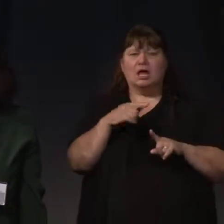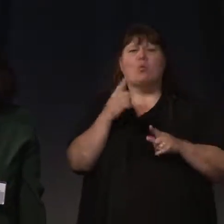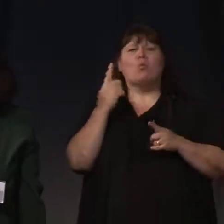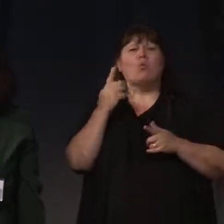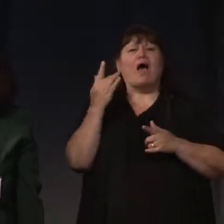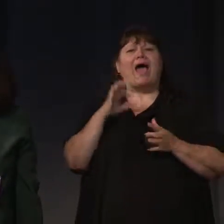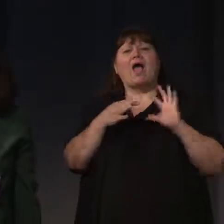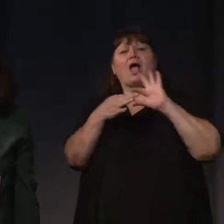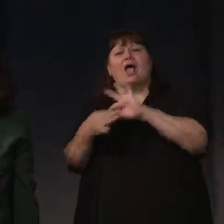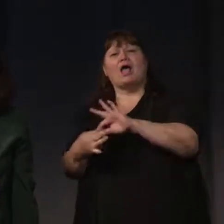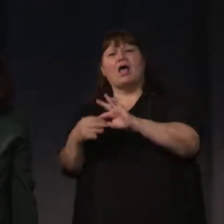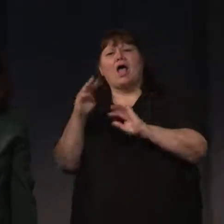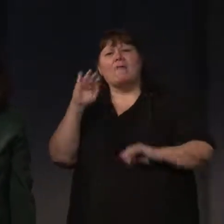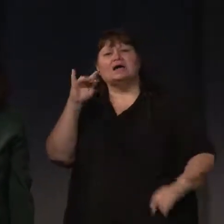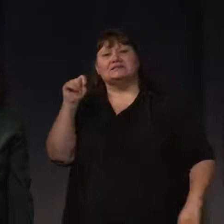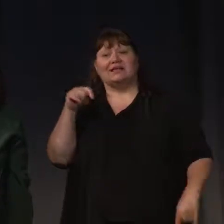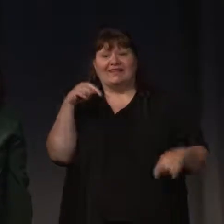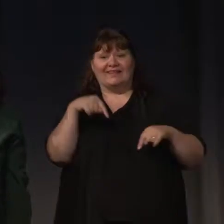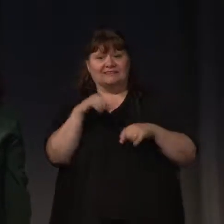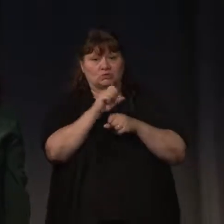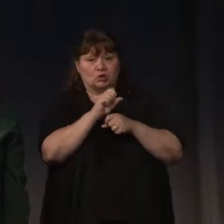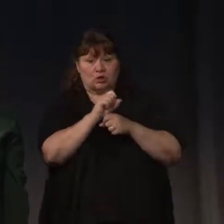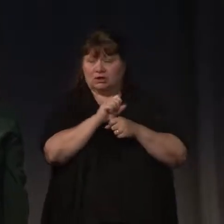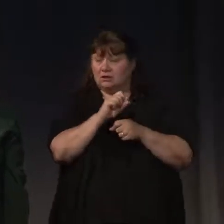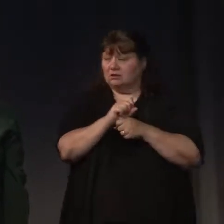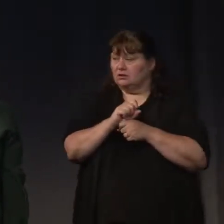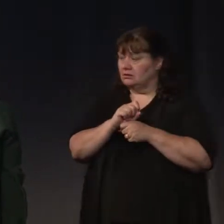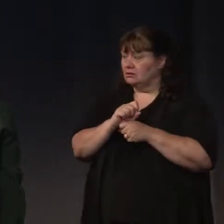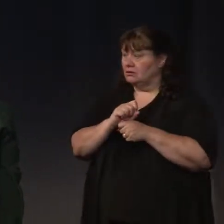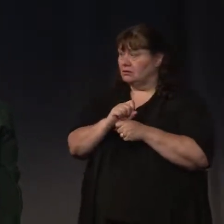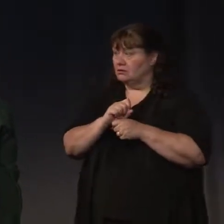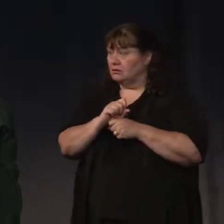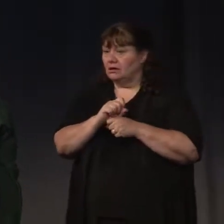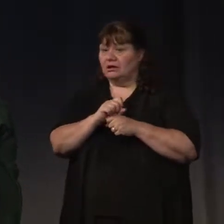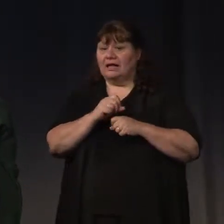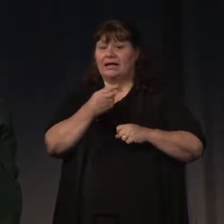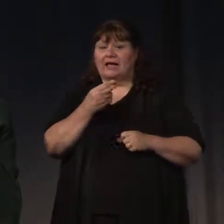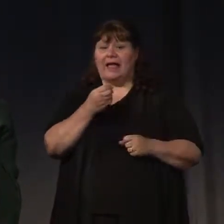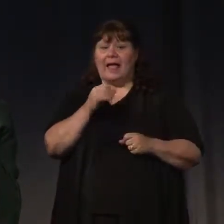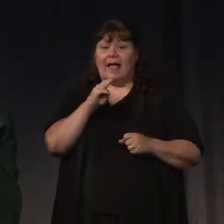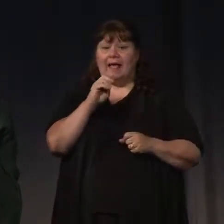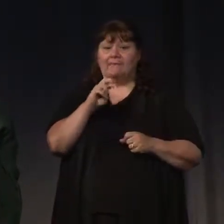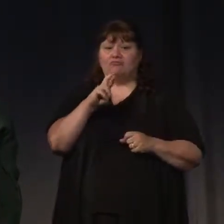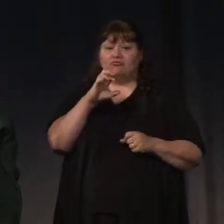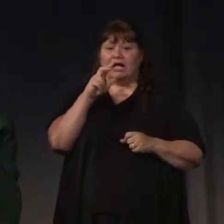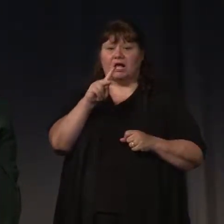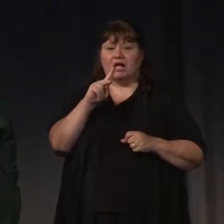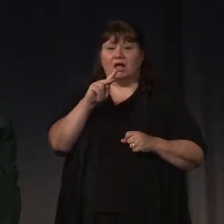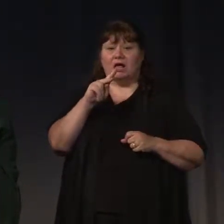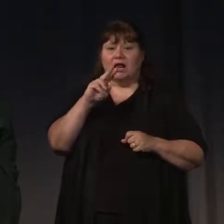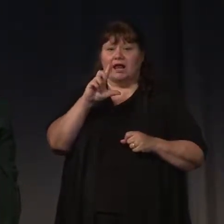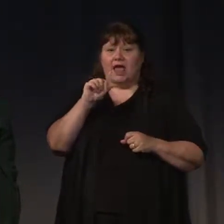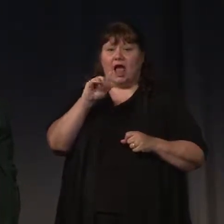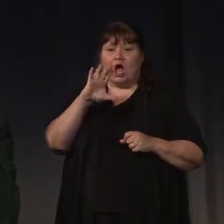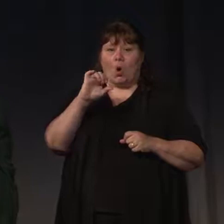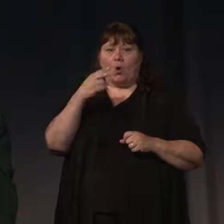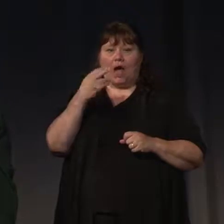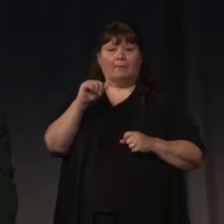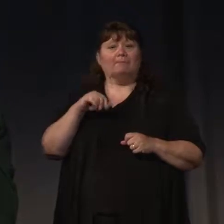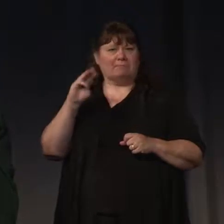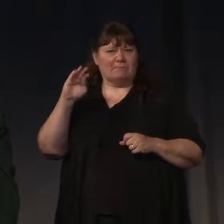MIT. So, this work was in the Hangar Bicocca, which is an old Pirelli factory in Milan.